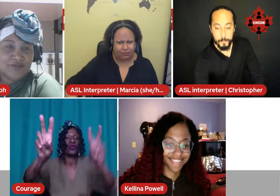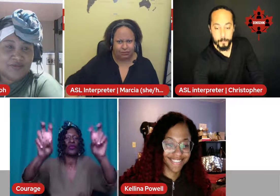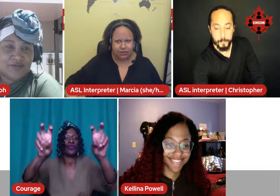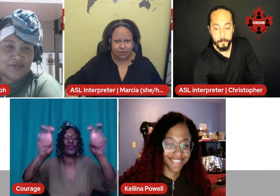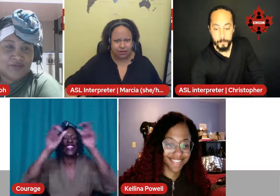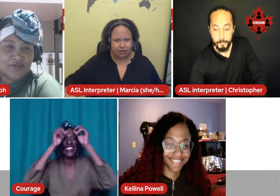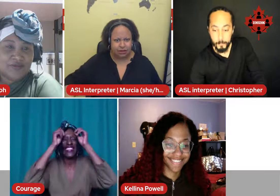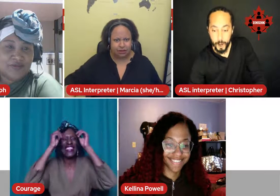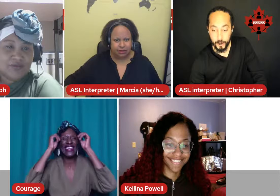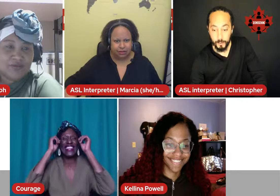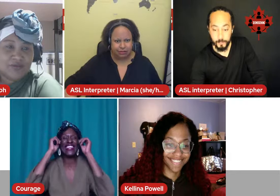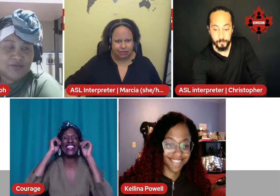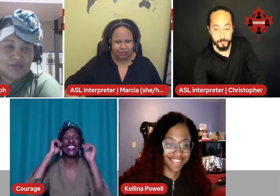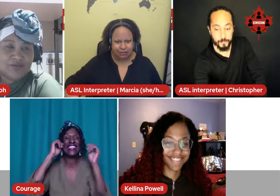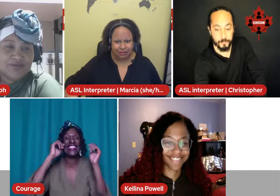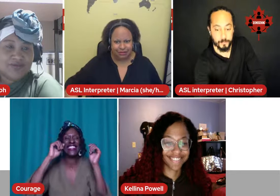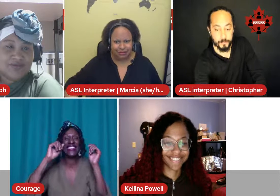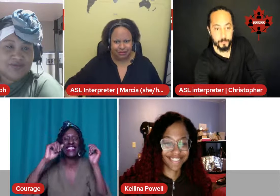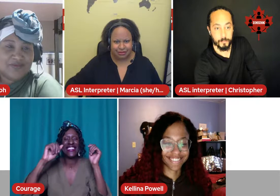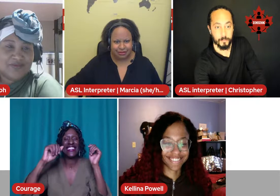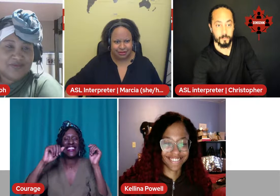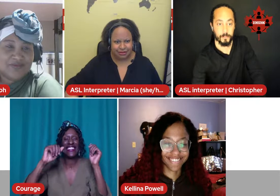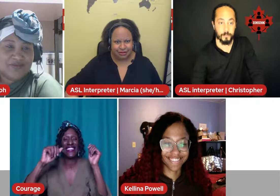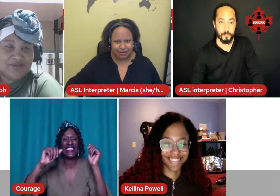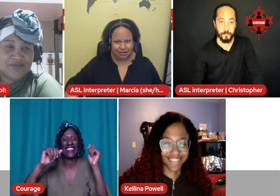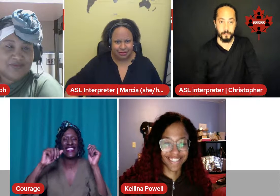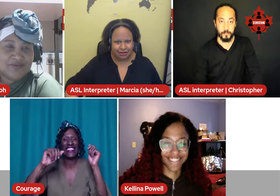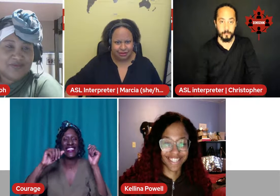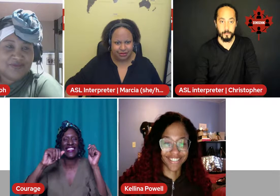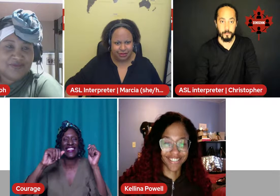That's real. you. And